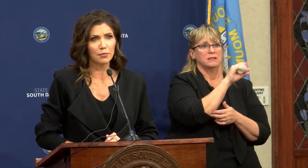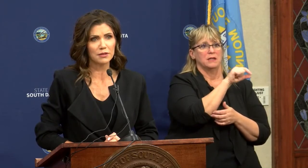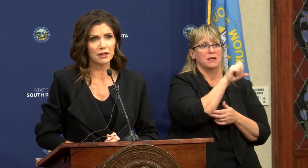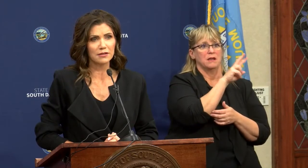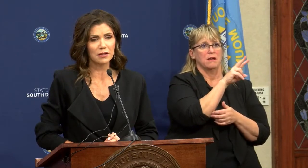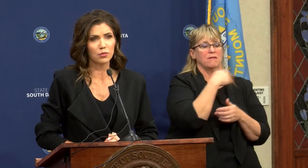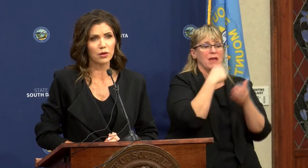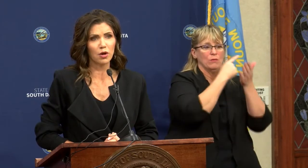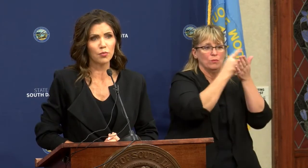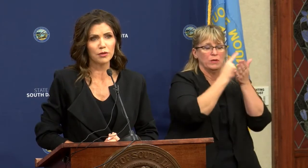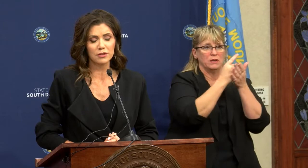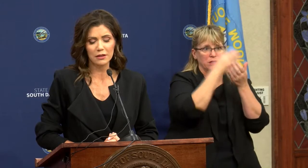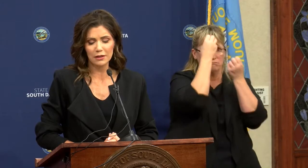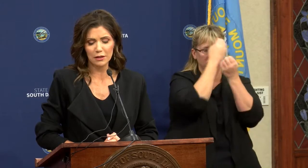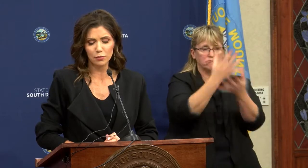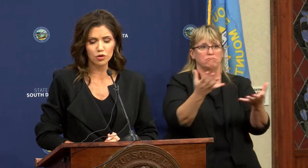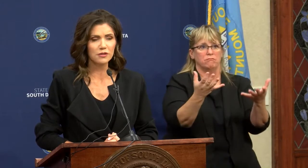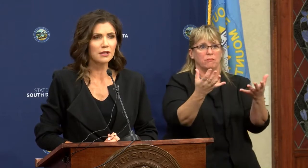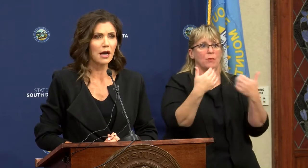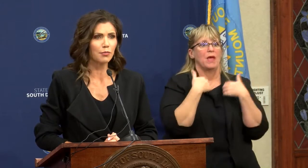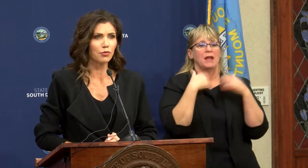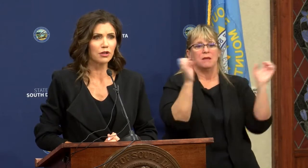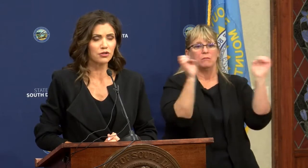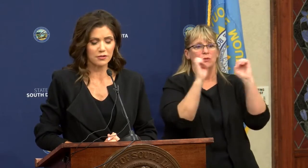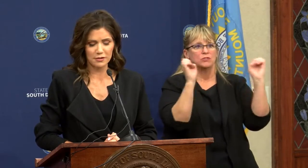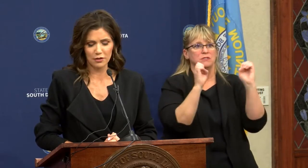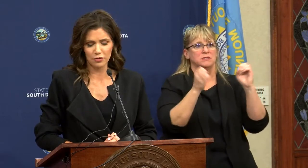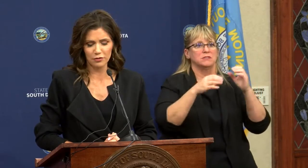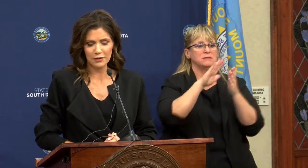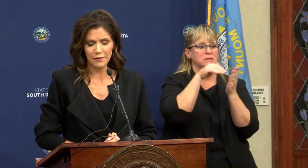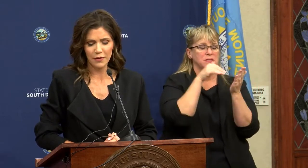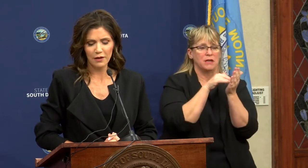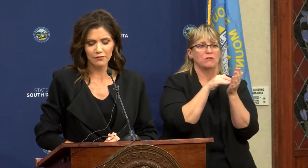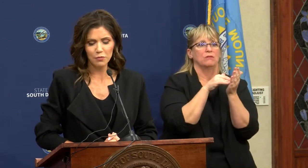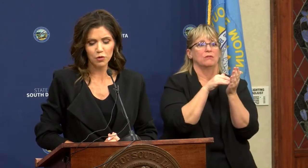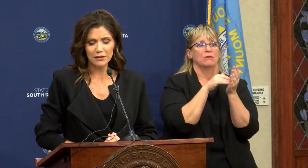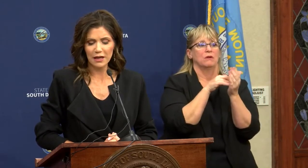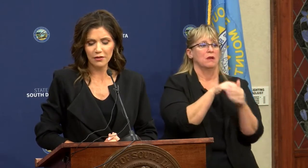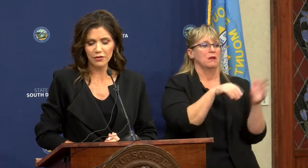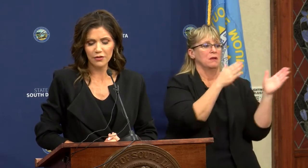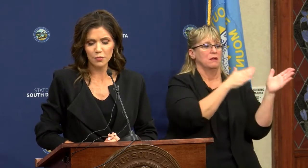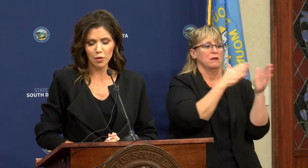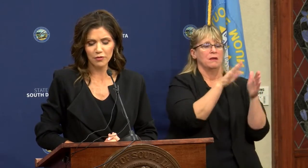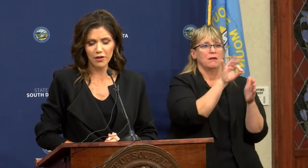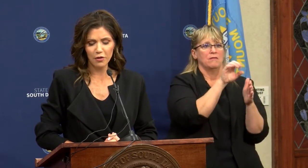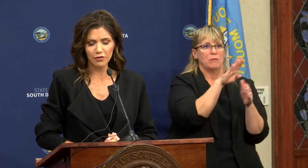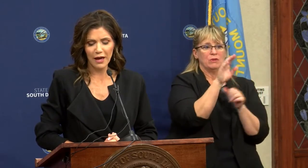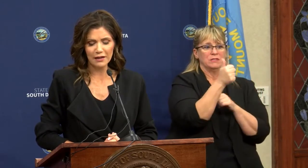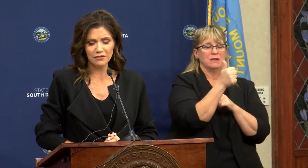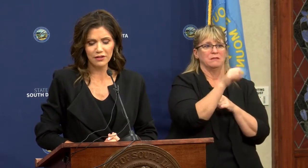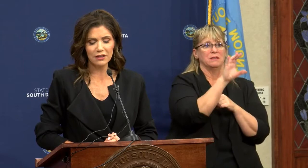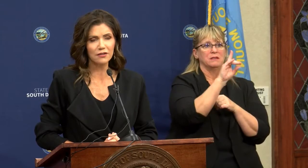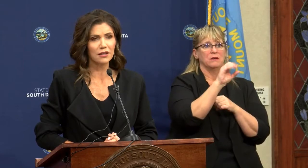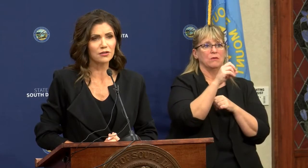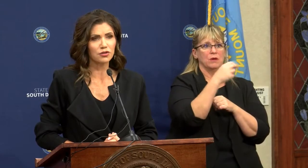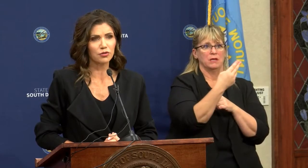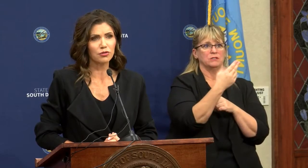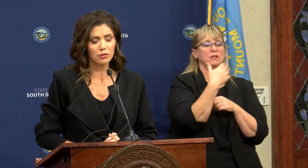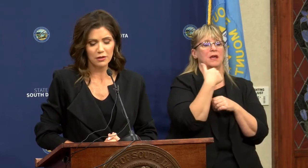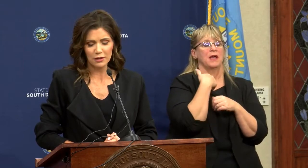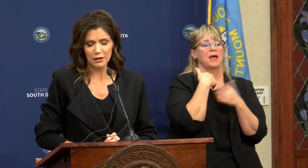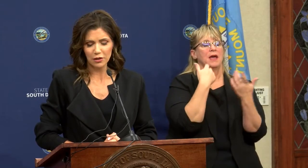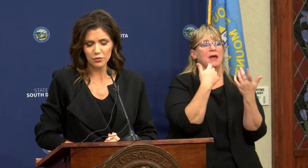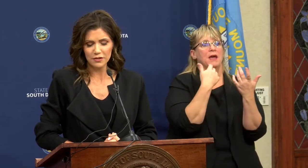weekly updates and we opened an emergency operations center. On February 10th, the Department of Health activated the